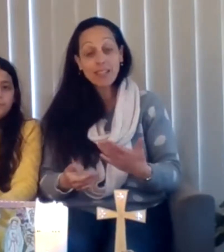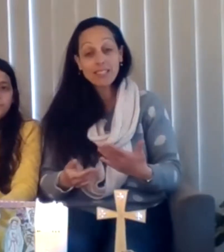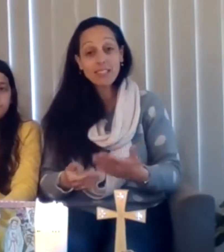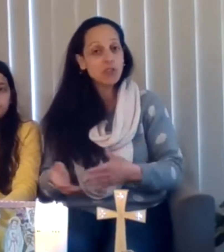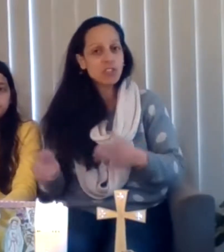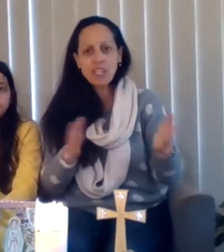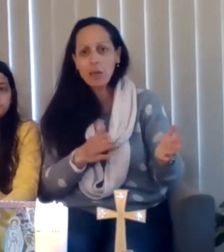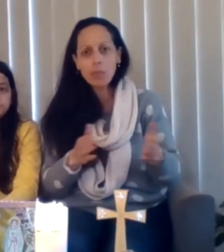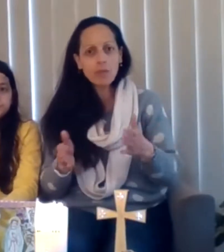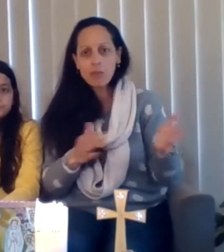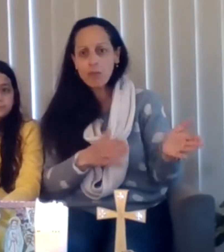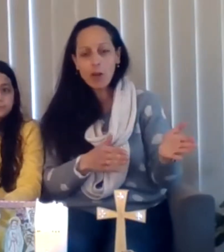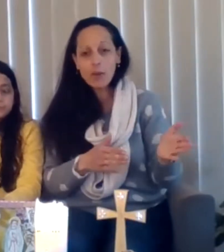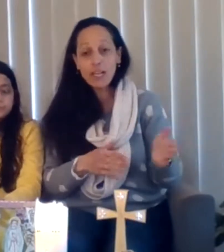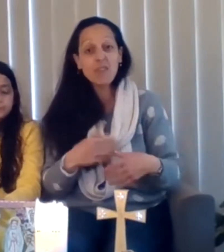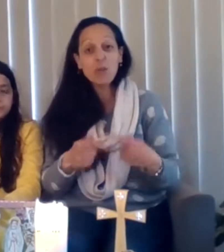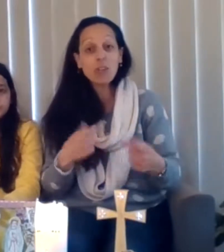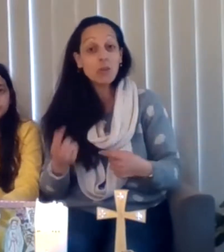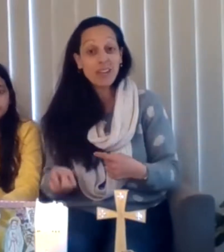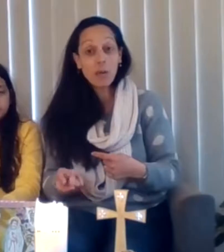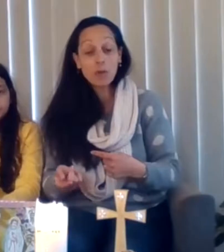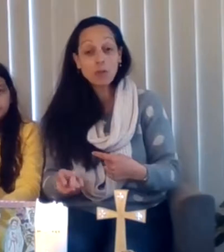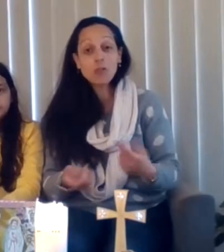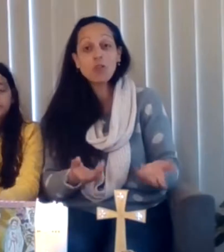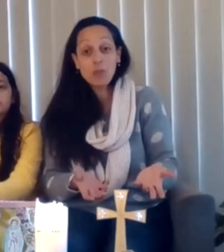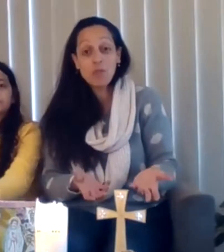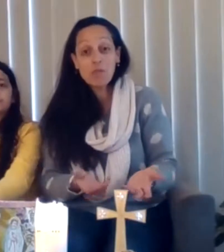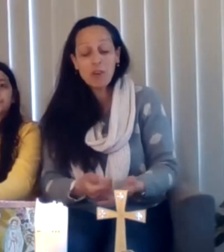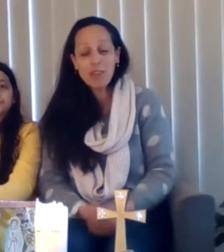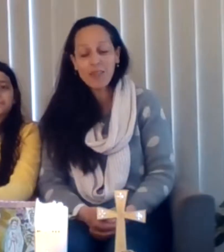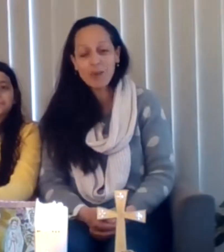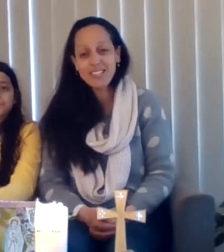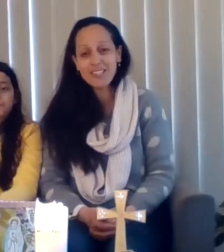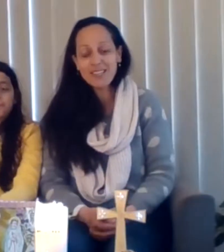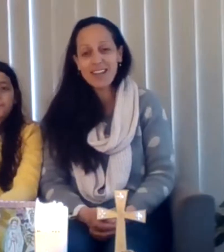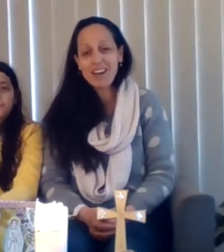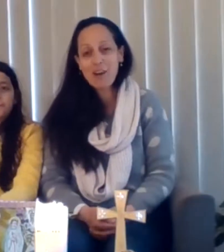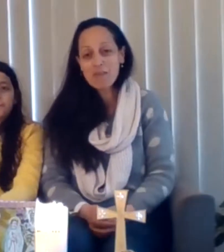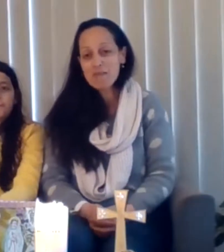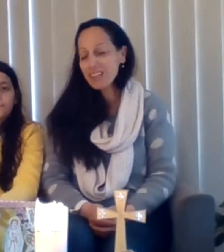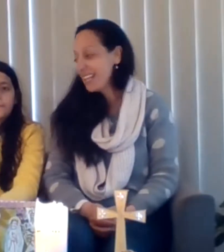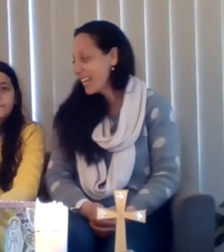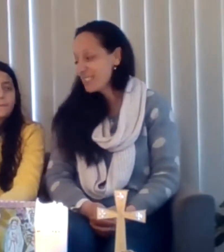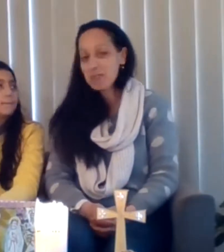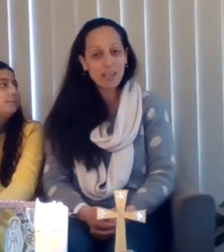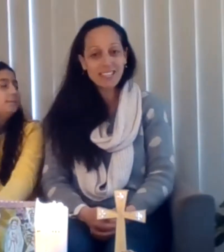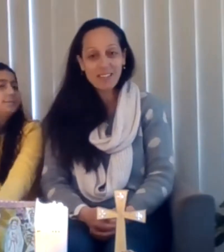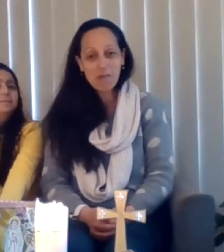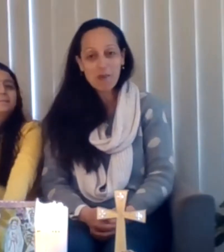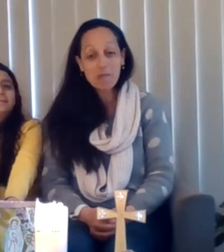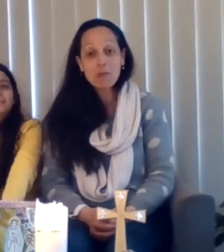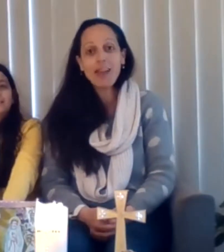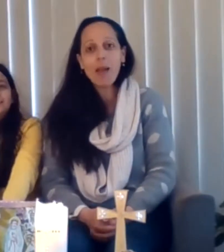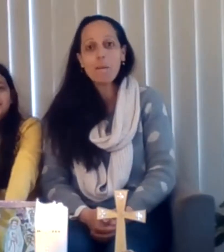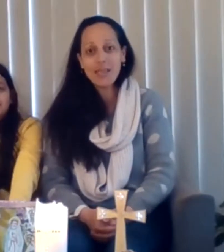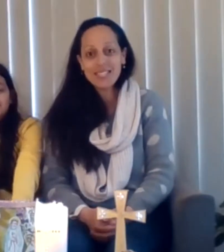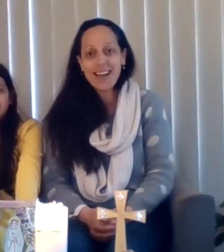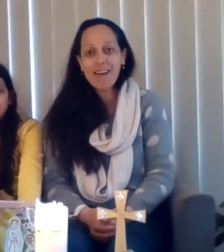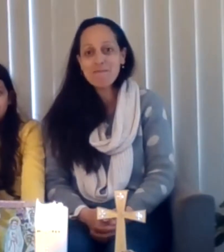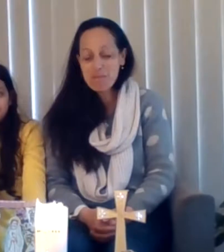practice it, just keep following it. If you want to look it up on YouTube, can follow that way too. And hopefully as the weeks go on, we will get better and